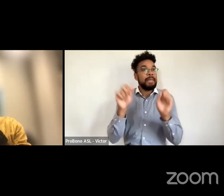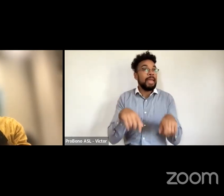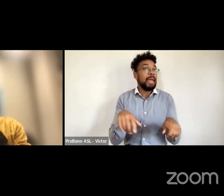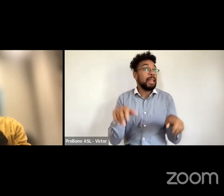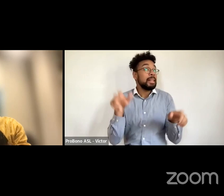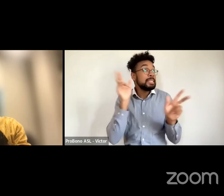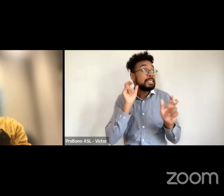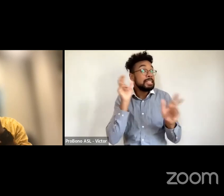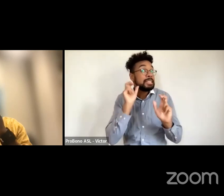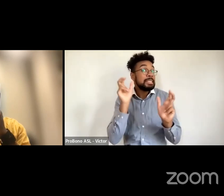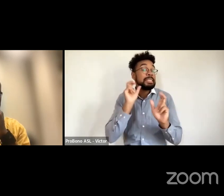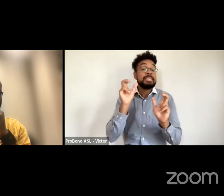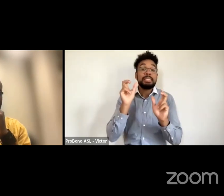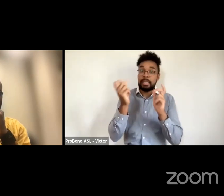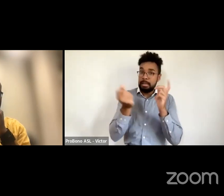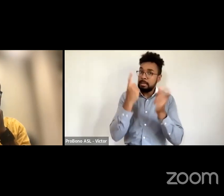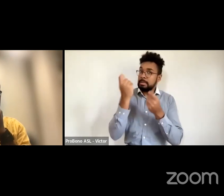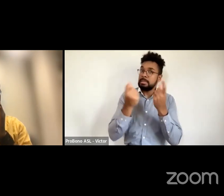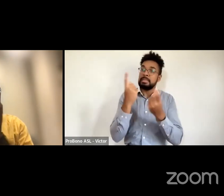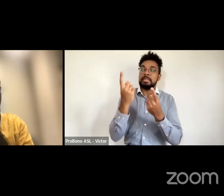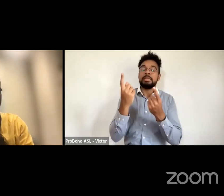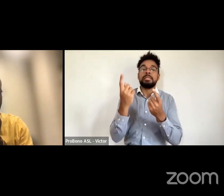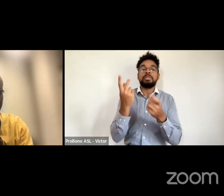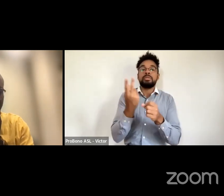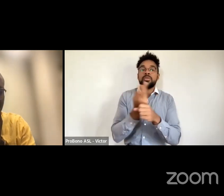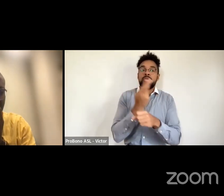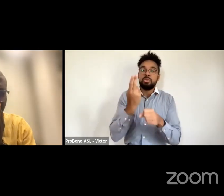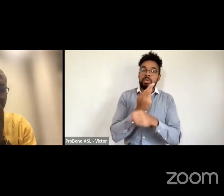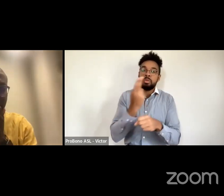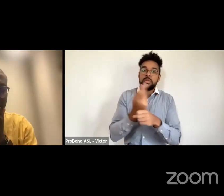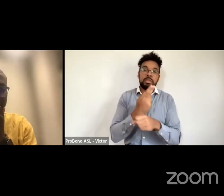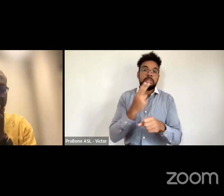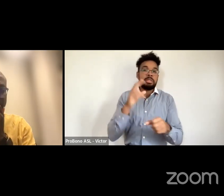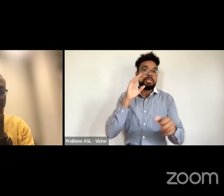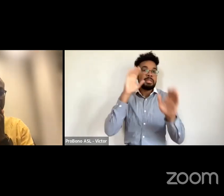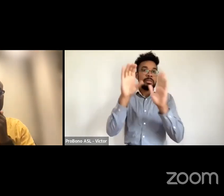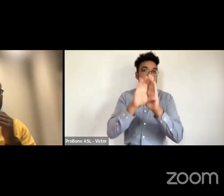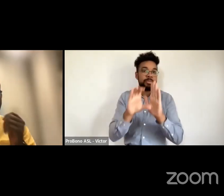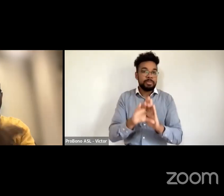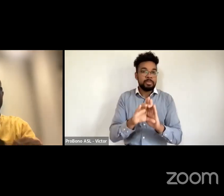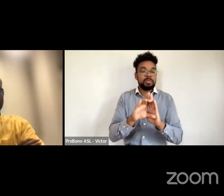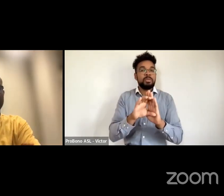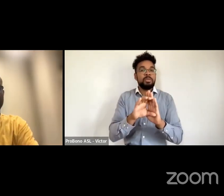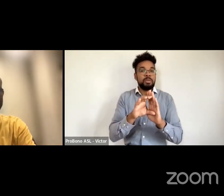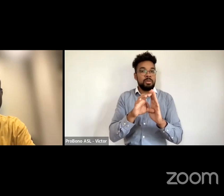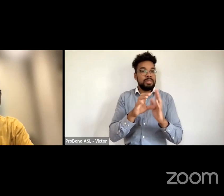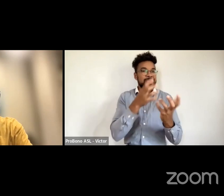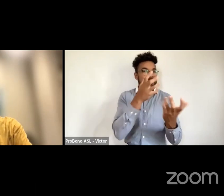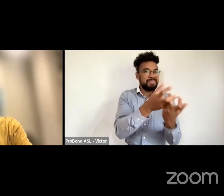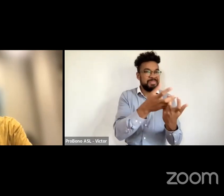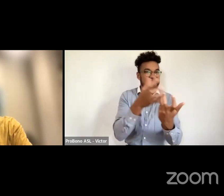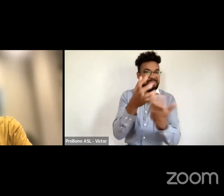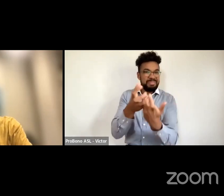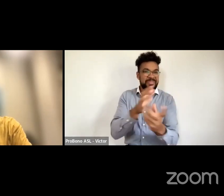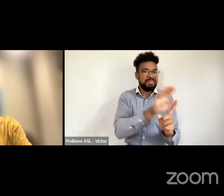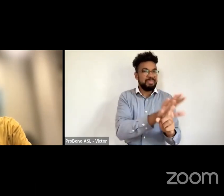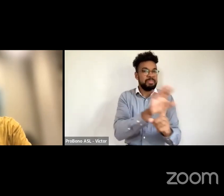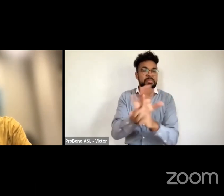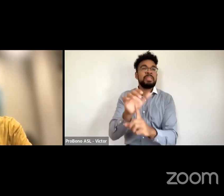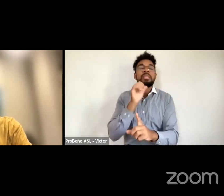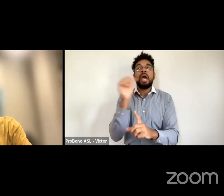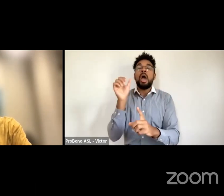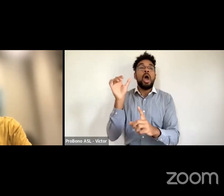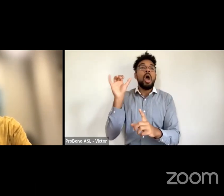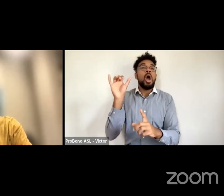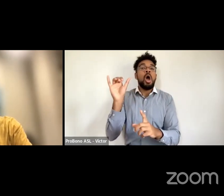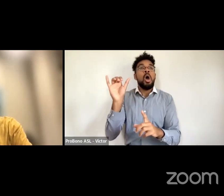using iconographic images that they relate with not things from the west that they just